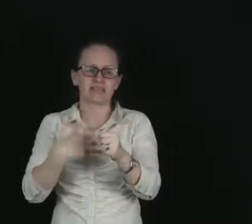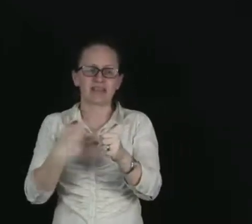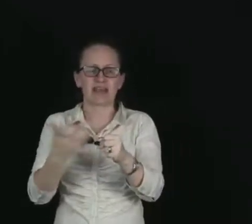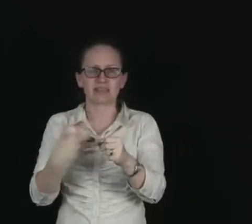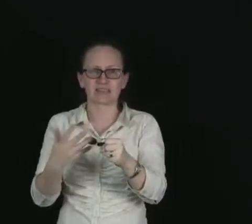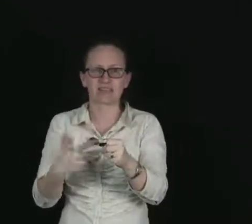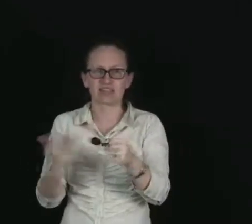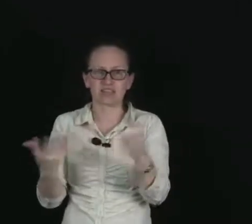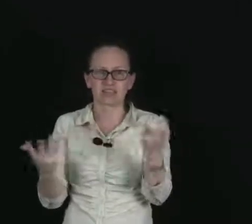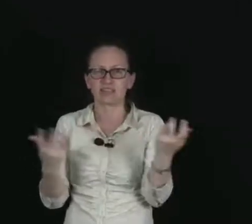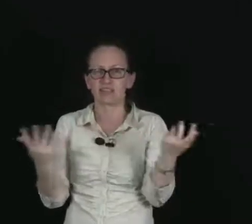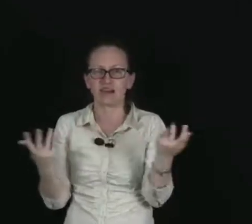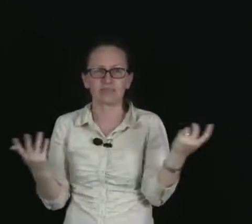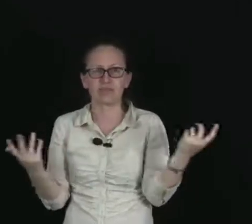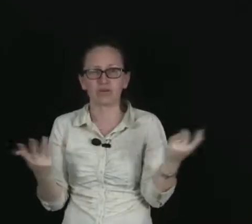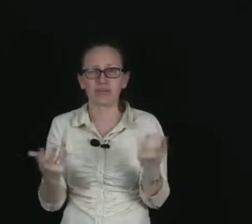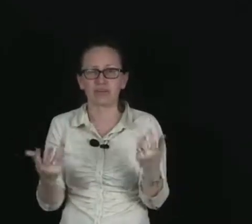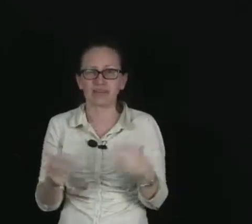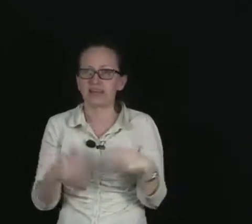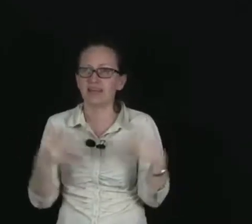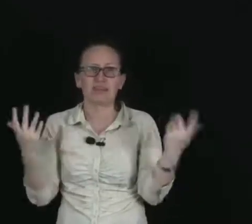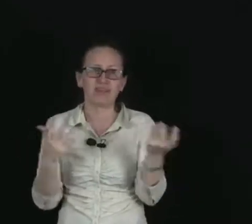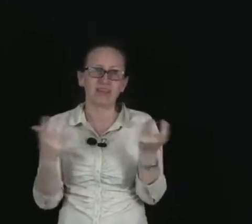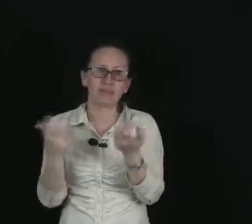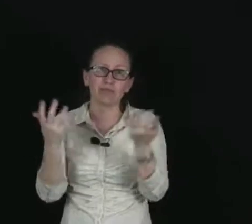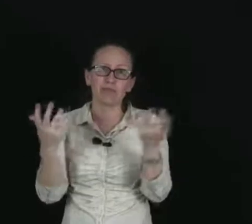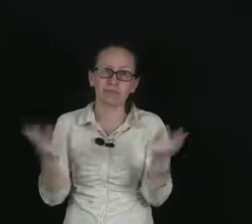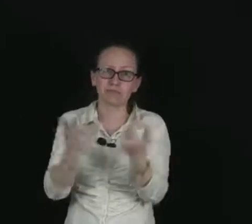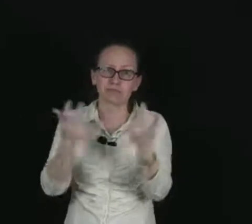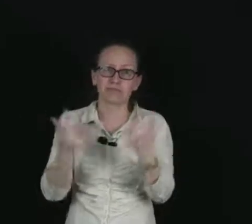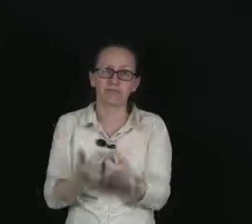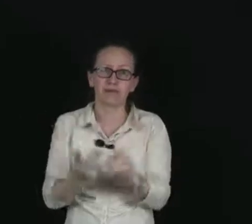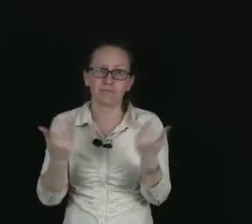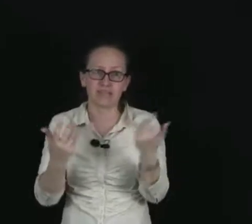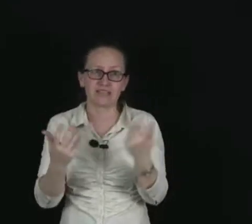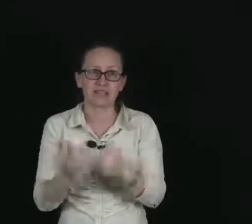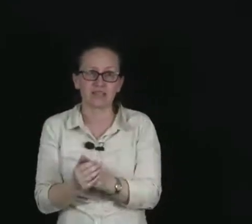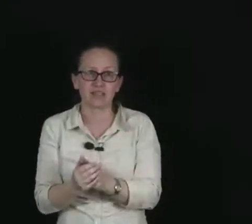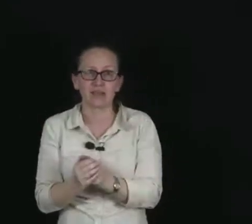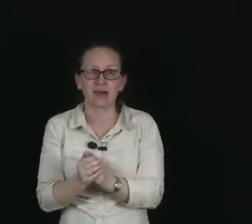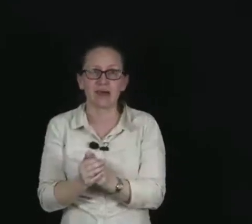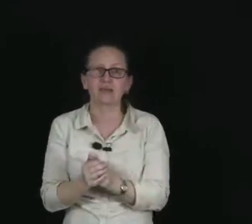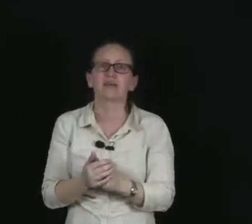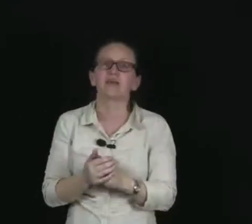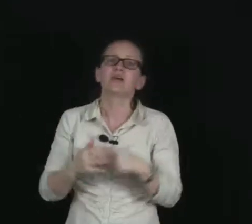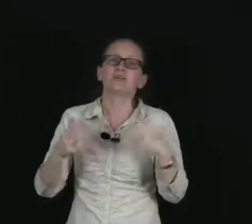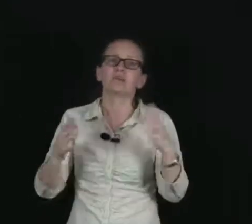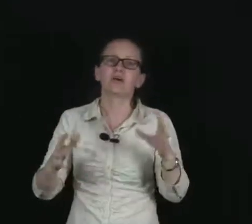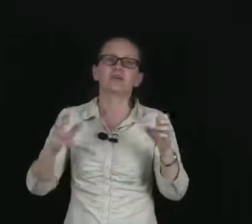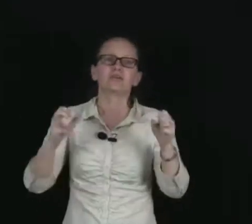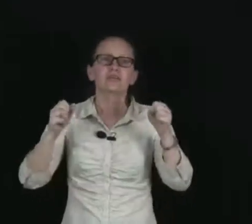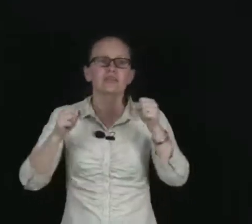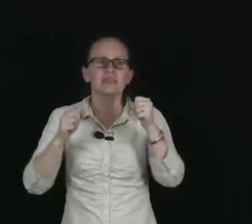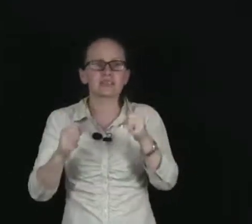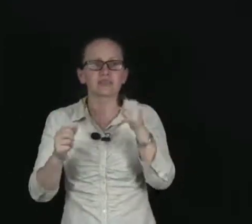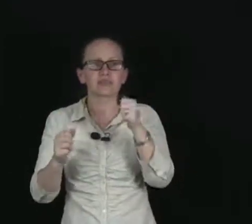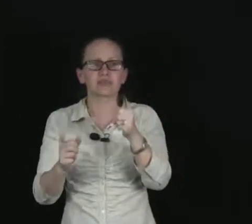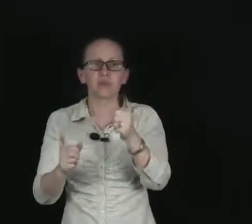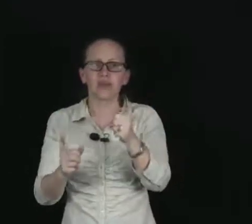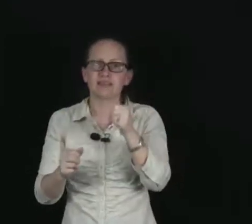cancer cells tend to divide more rapidly, they're even more at risk from being damaged by it. So this is a good way